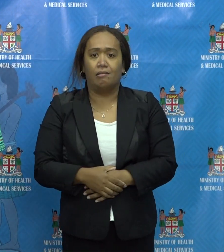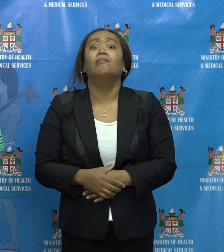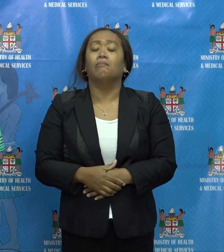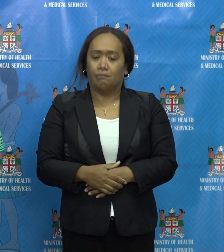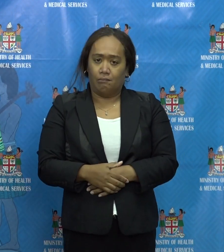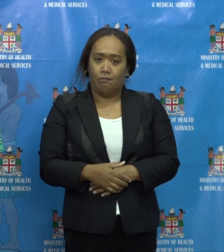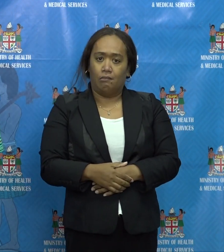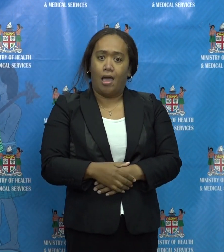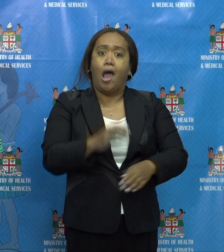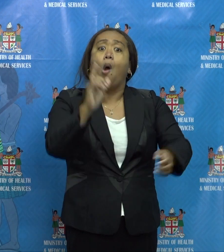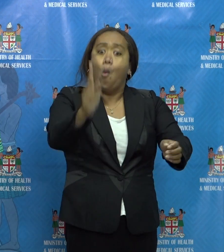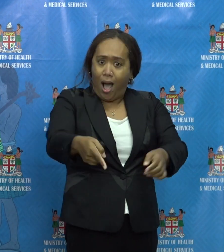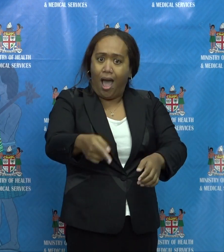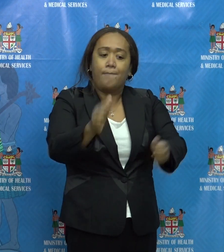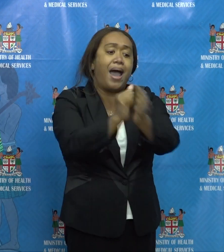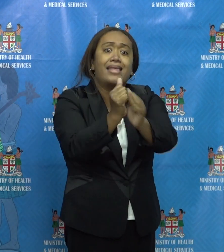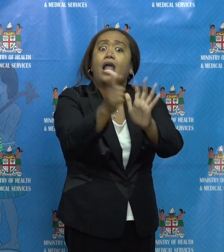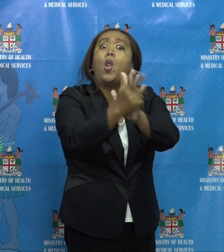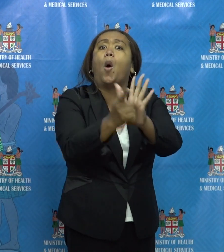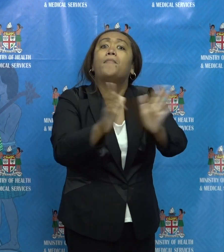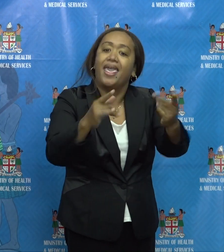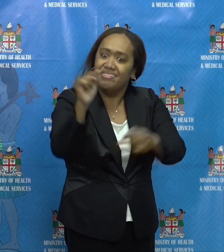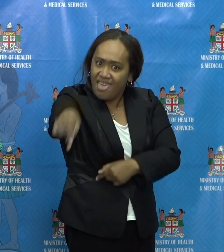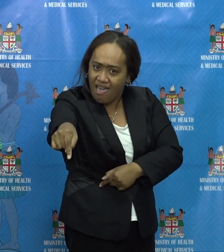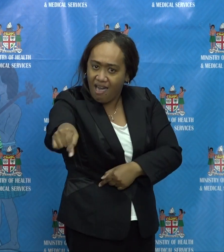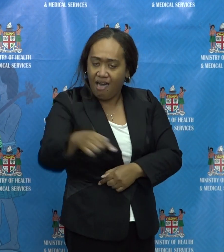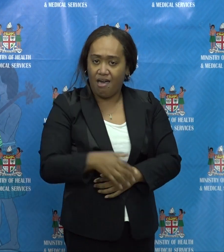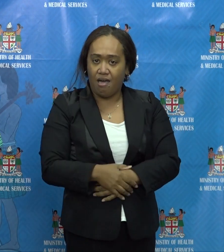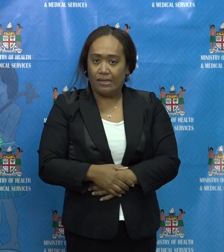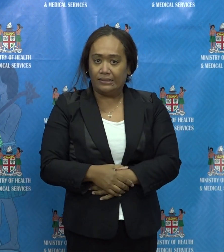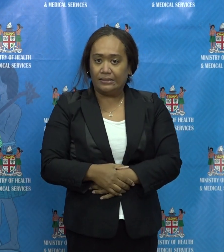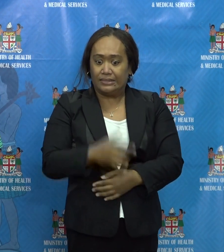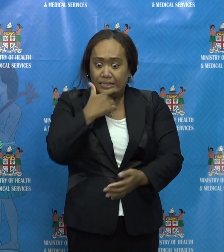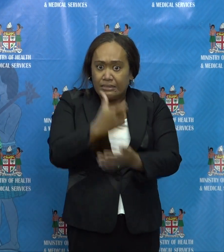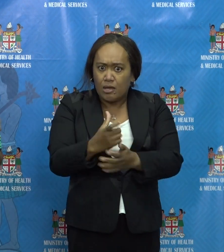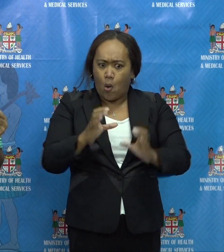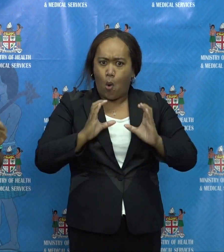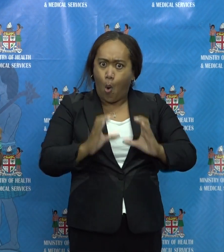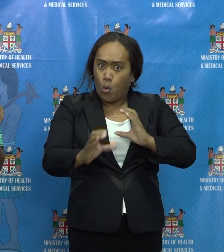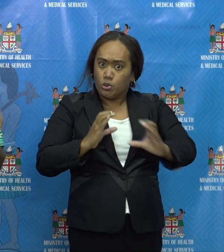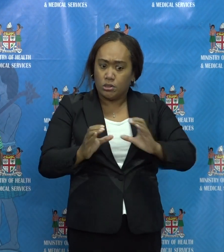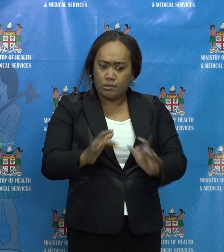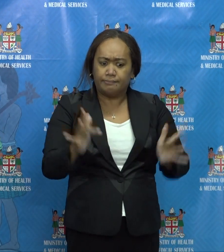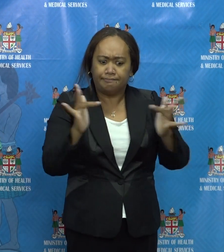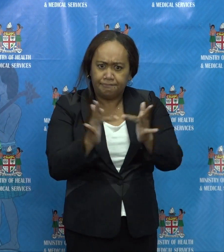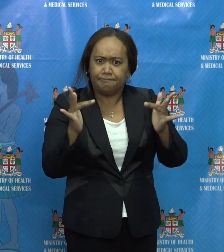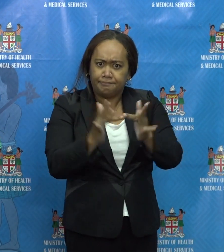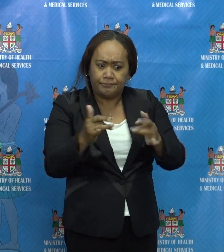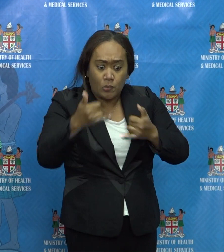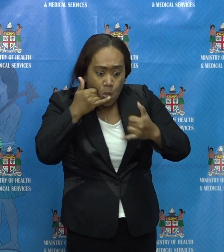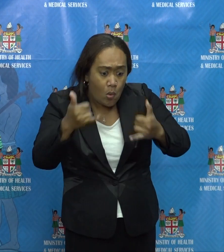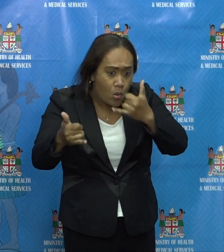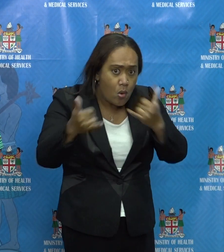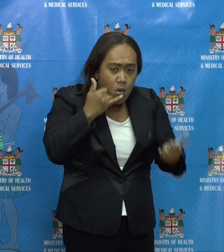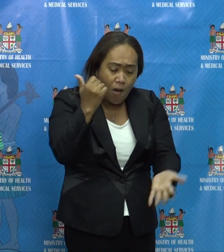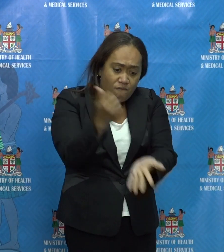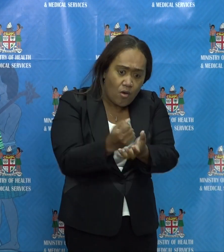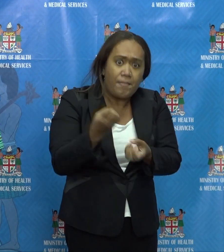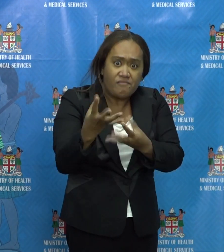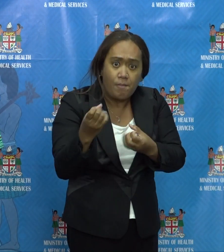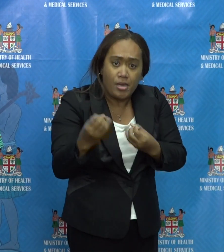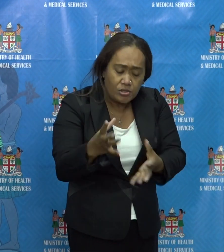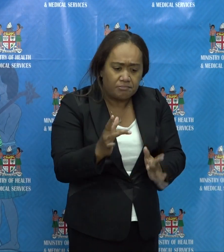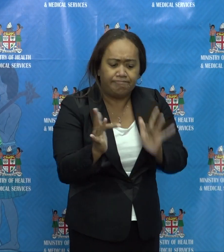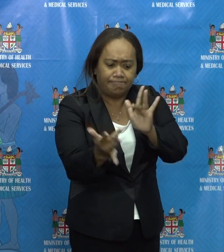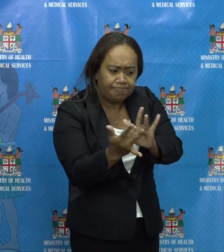Singatoka, on April 16th and 17th. Working with the coaches of the tournament, have contacted most of those that we need to get in